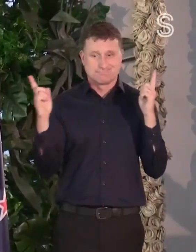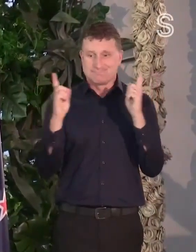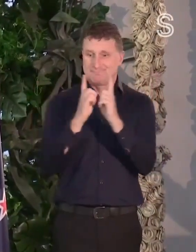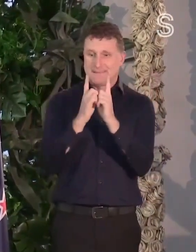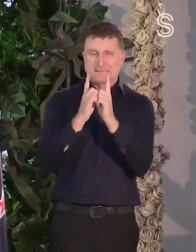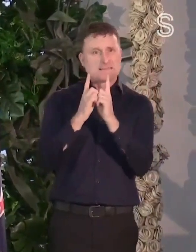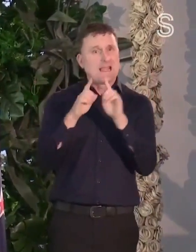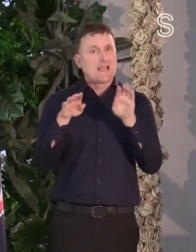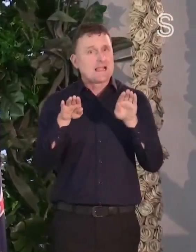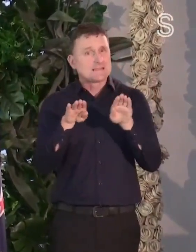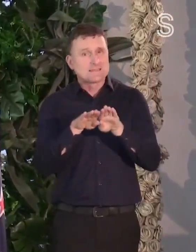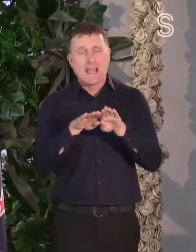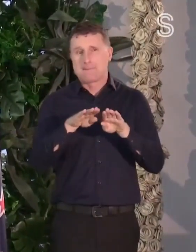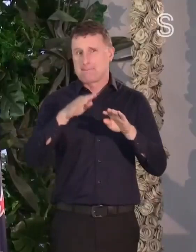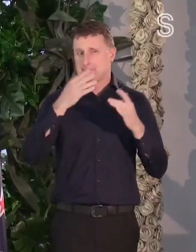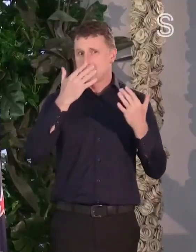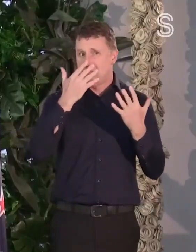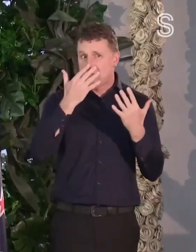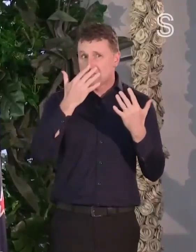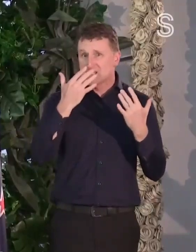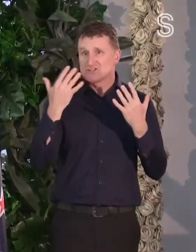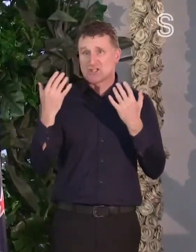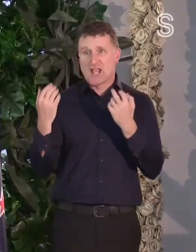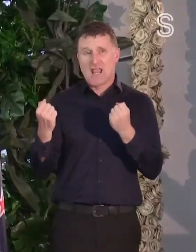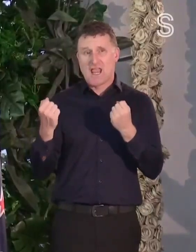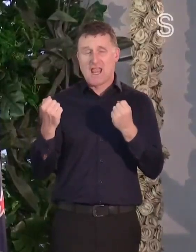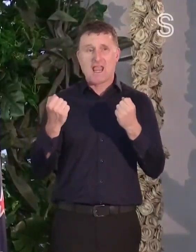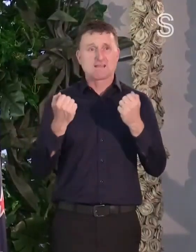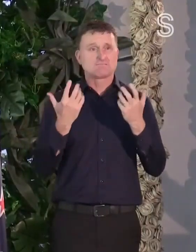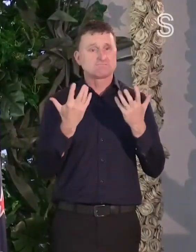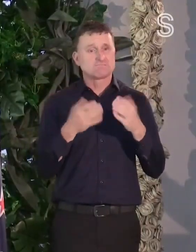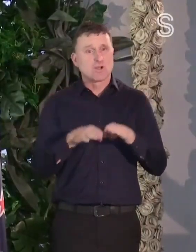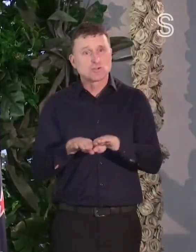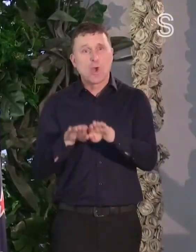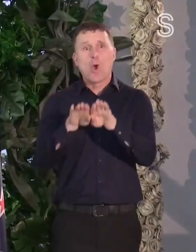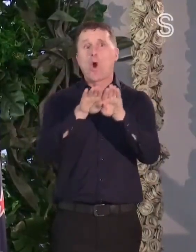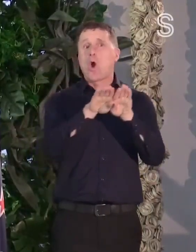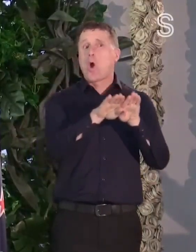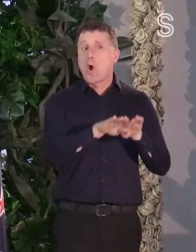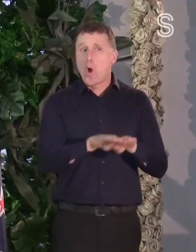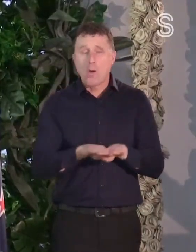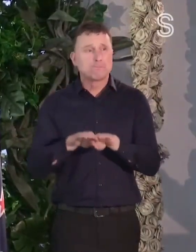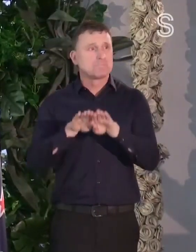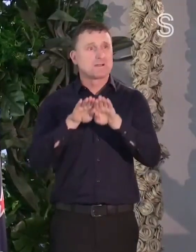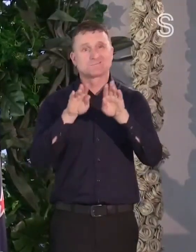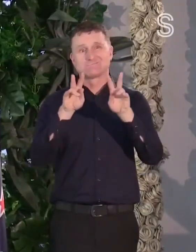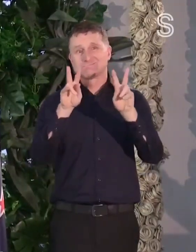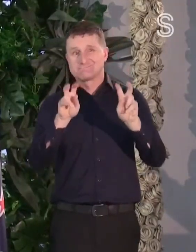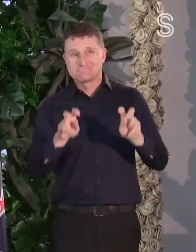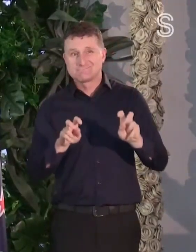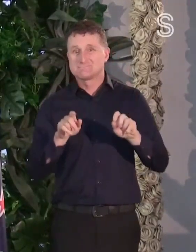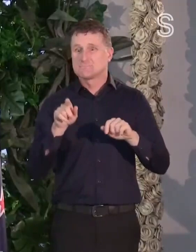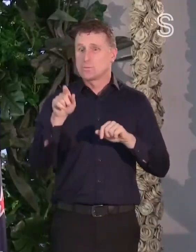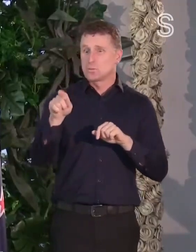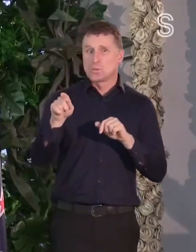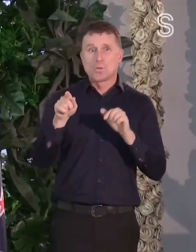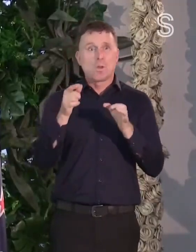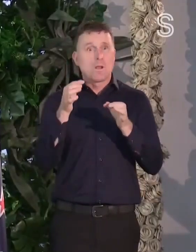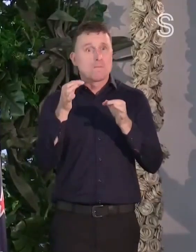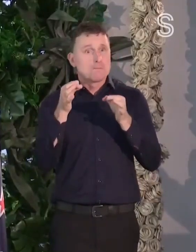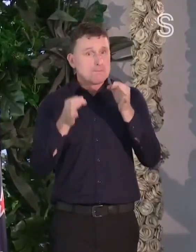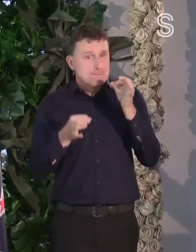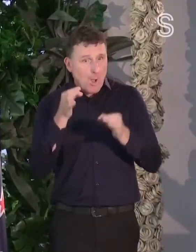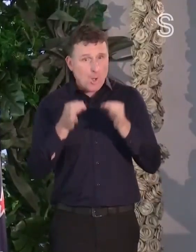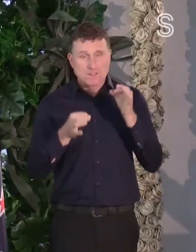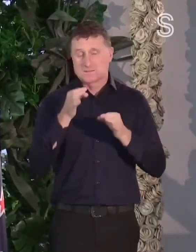in age and you've got a lot of common stuff there when you got into politics and stuff, or can Kiwis actually expect